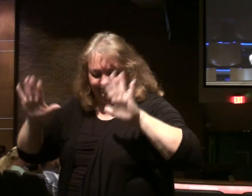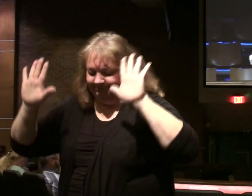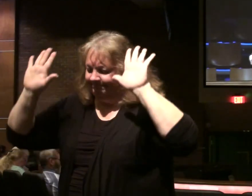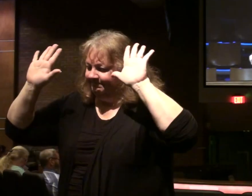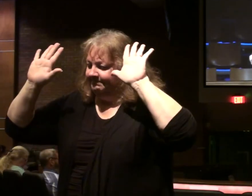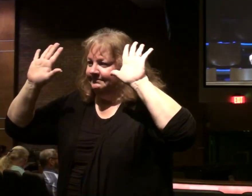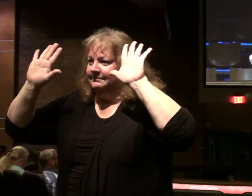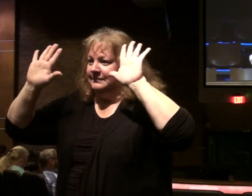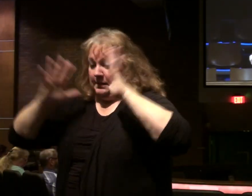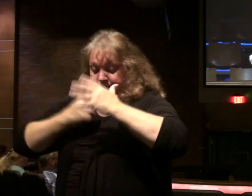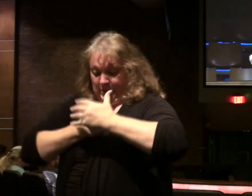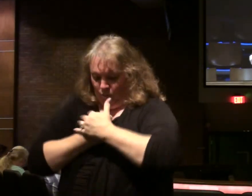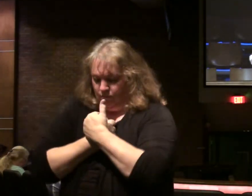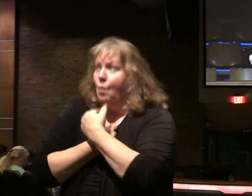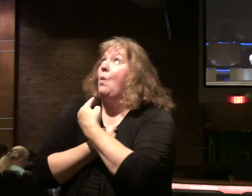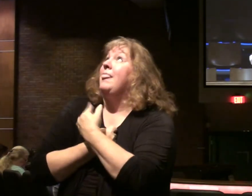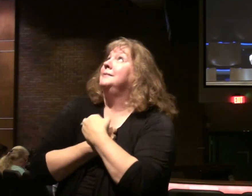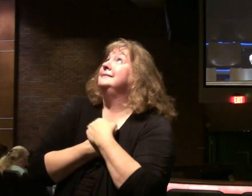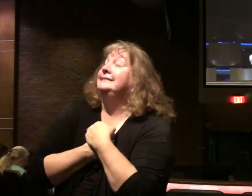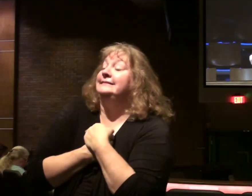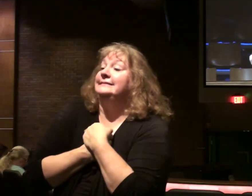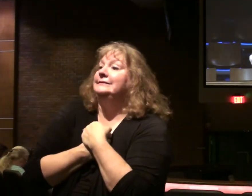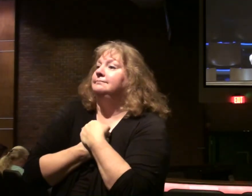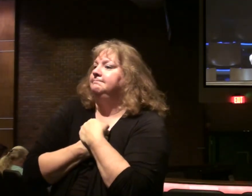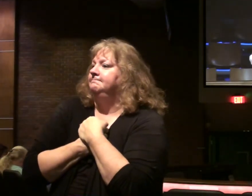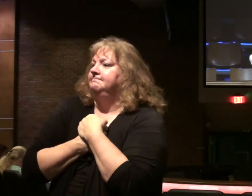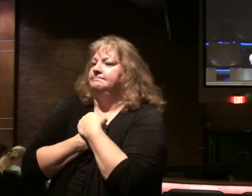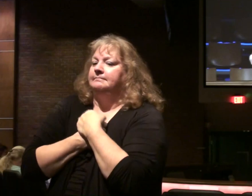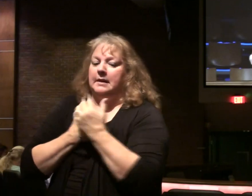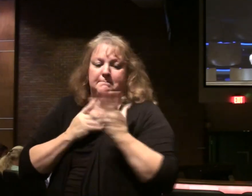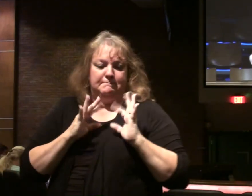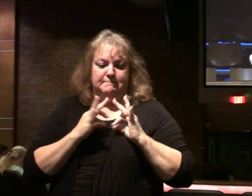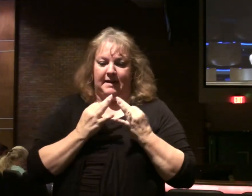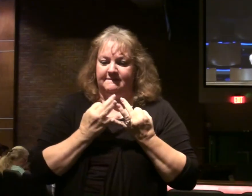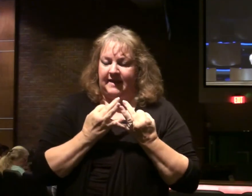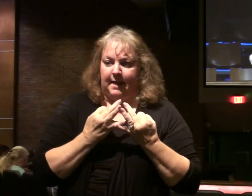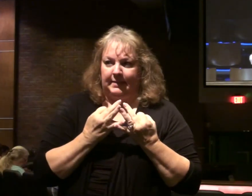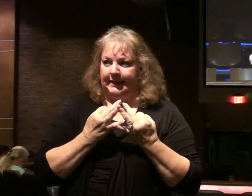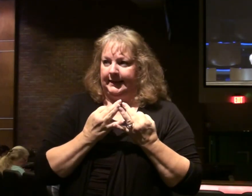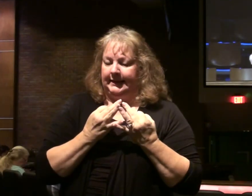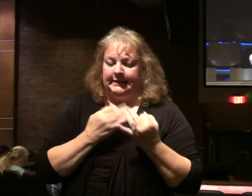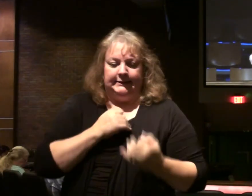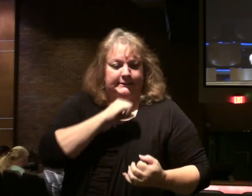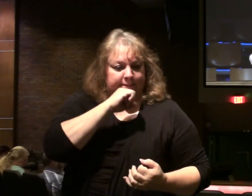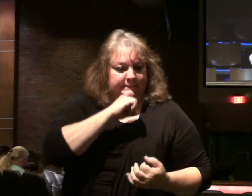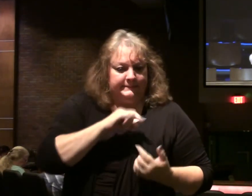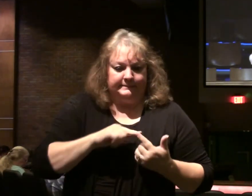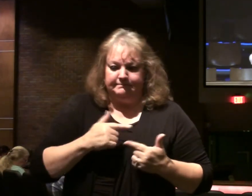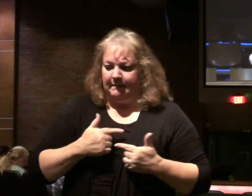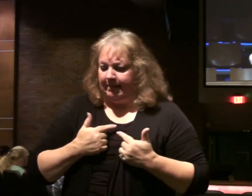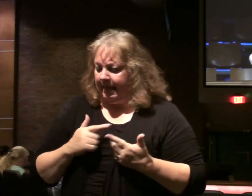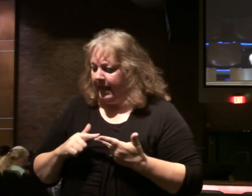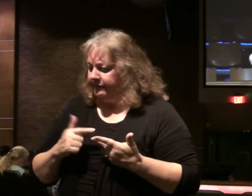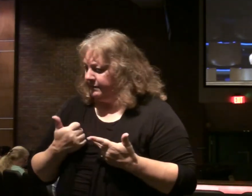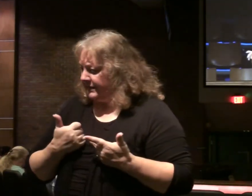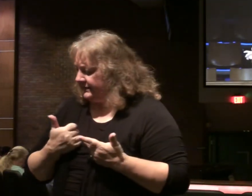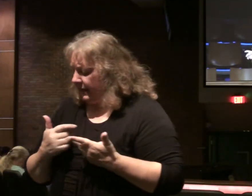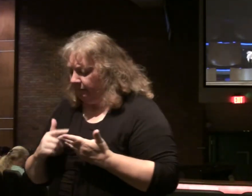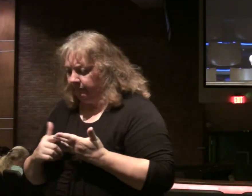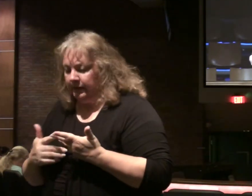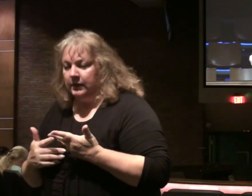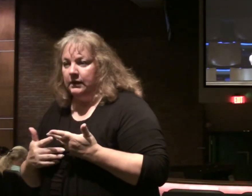There's nothing you can hold on to. Not your family, as a greater love, not your life, not yourself,